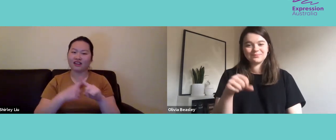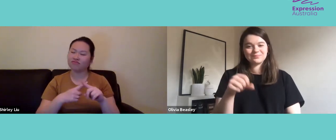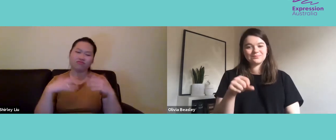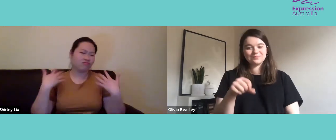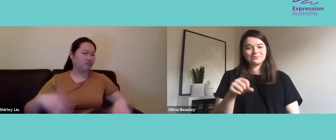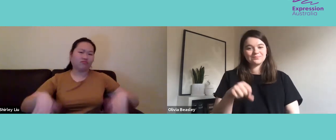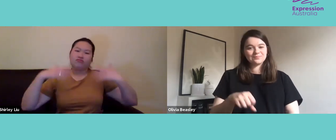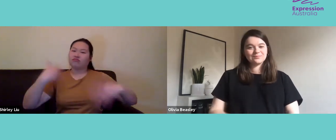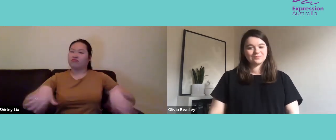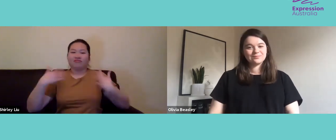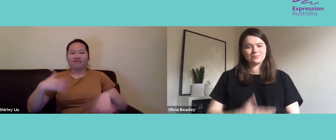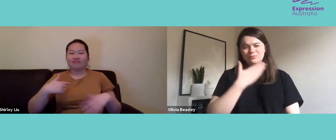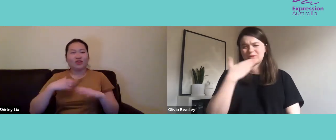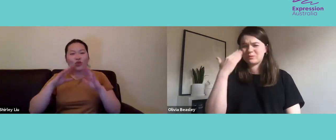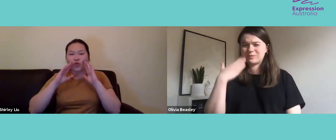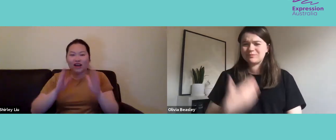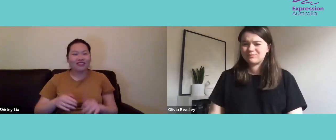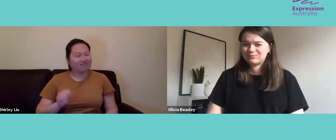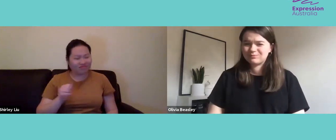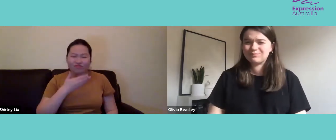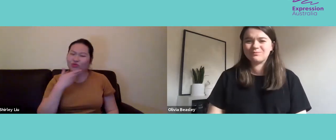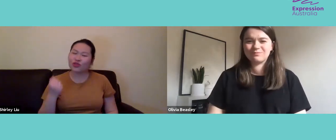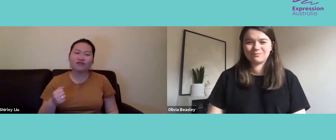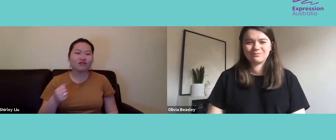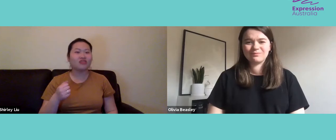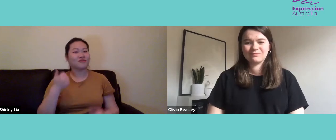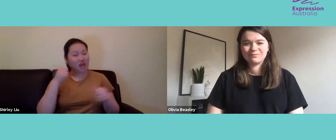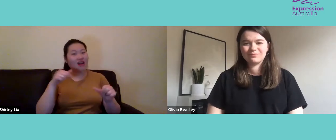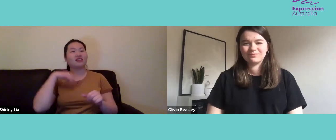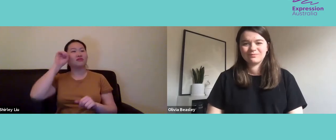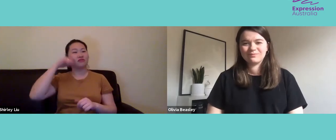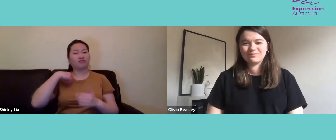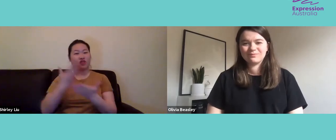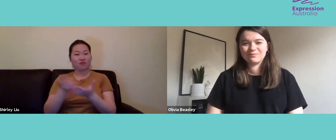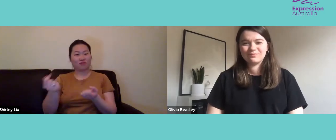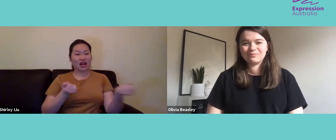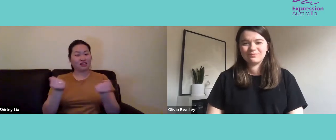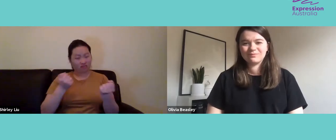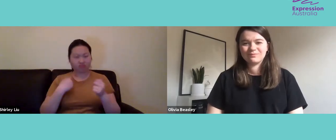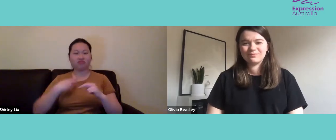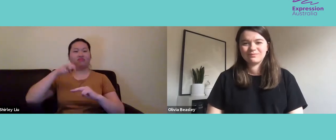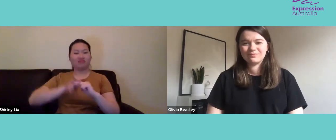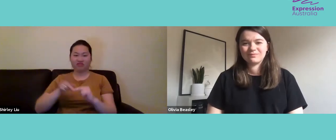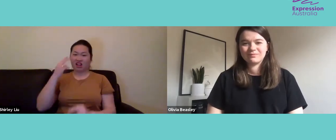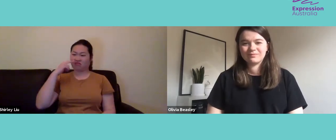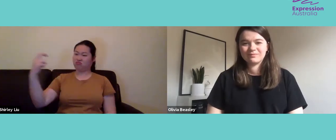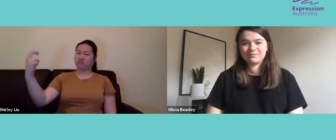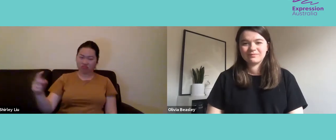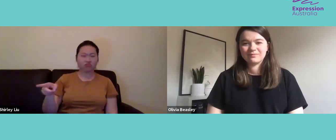Nora Colifax, who was just a beautiful lady. I remember being on the bus, and she came and sat